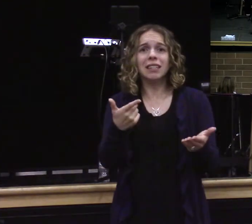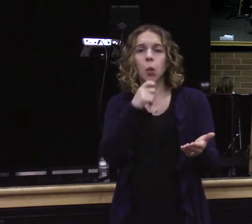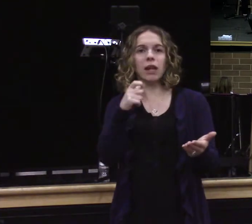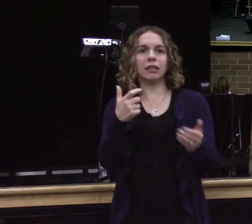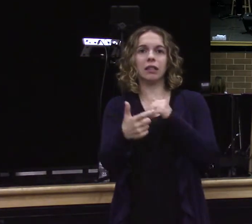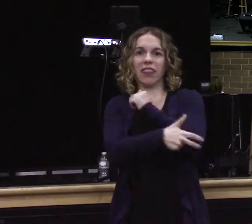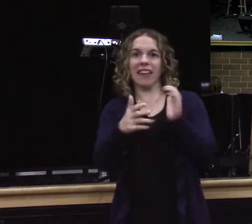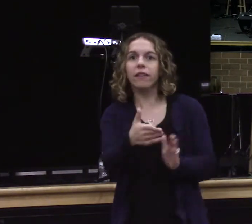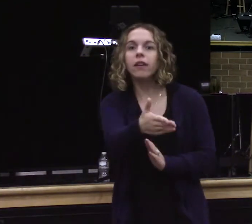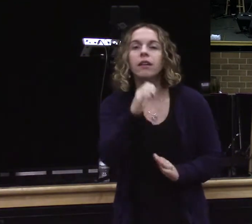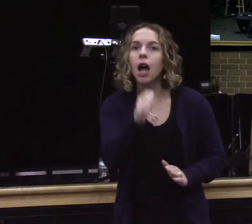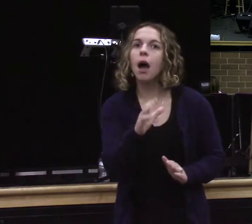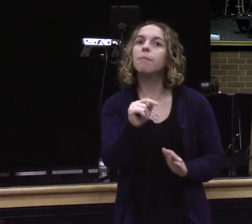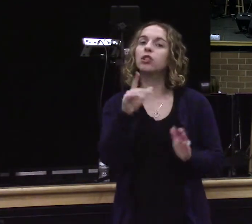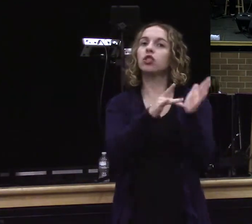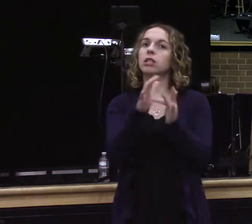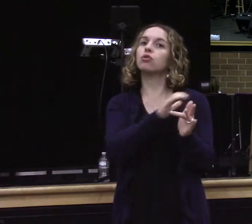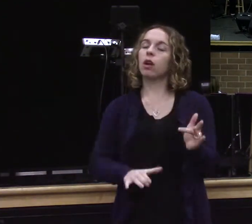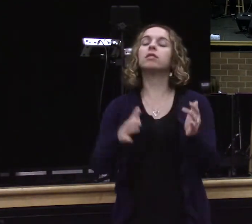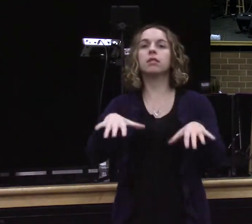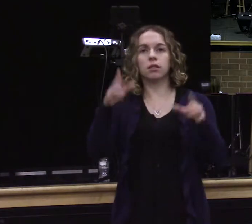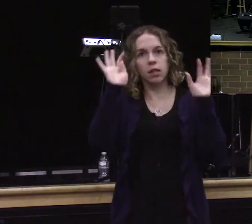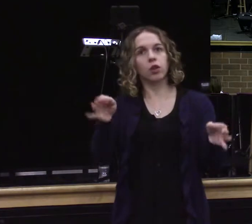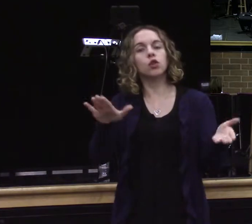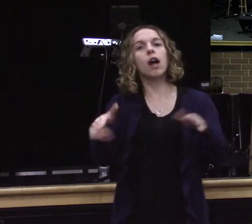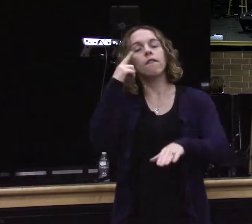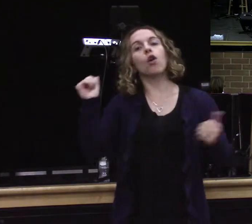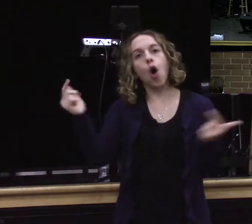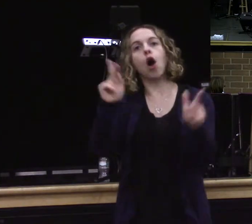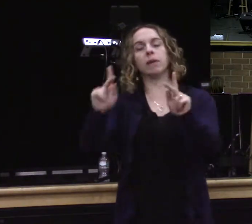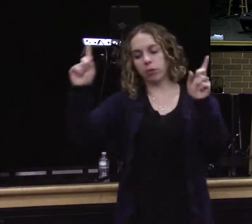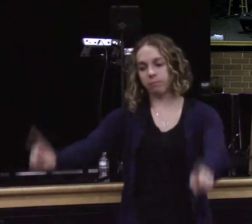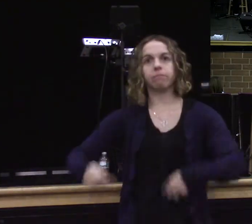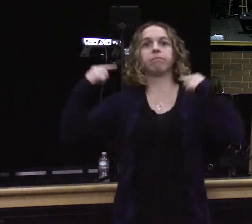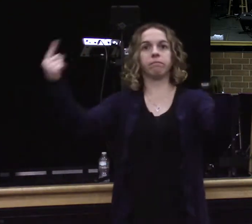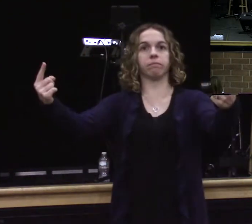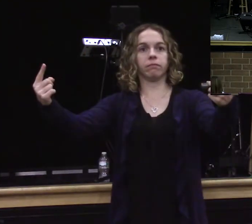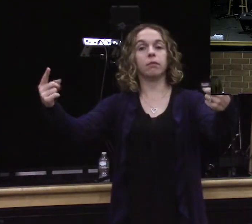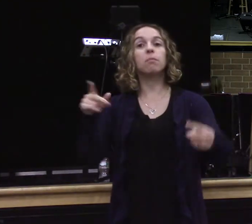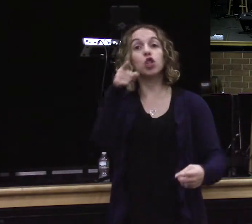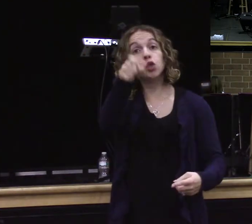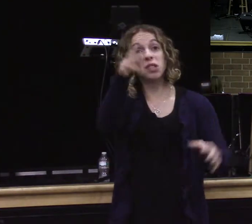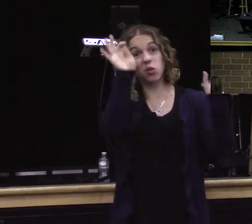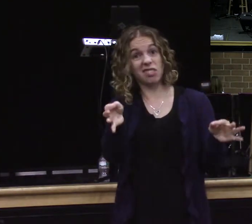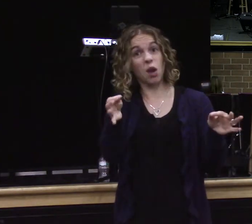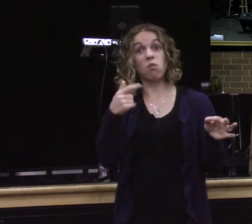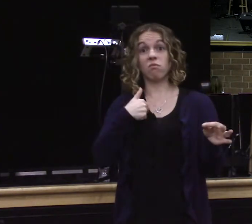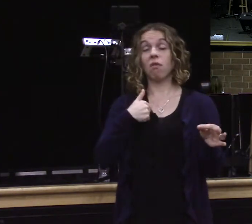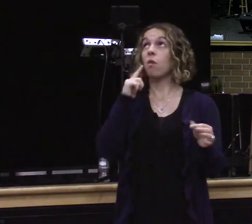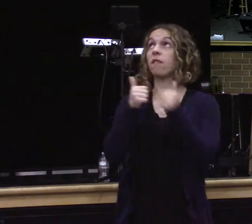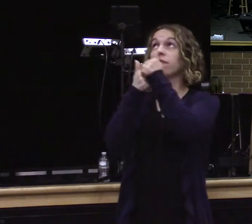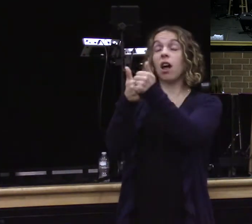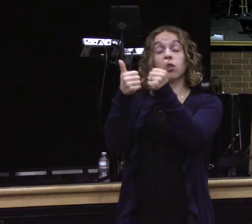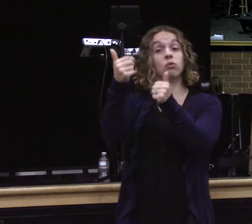And that's finished. But so is the decision of whether I'm going to follow Jesus. Whether I'm going to serve Jesus. Whether I'm going to go the